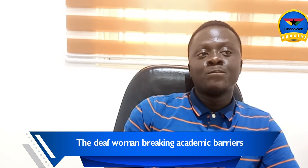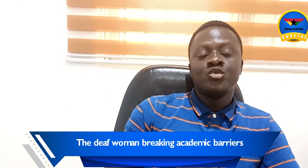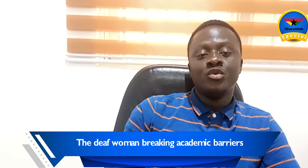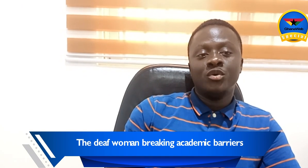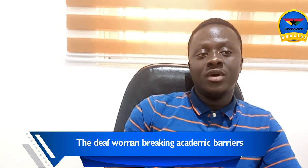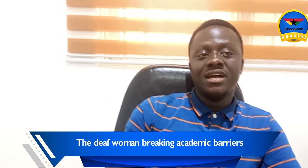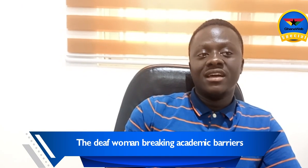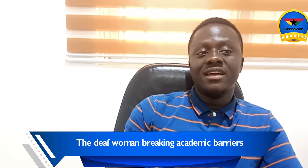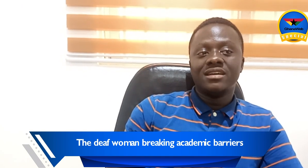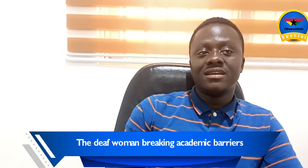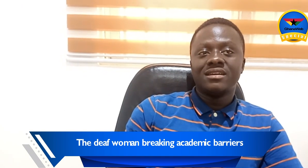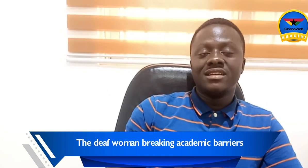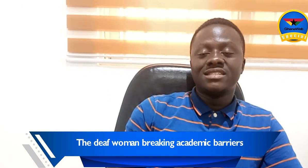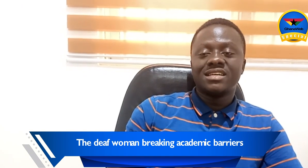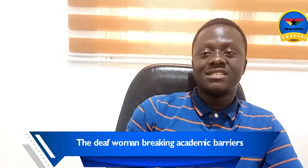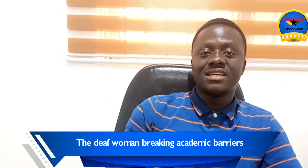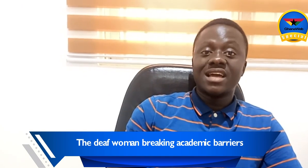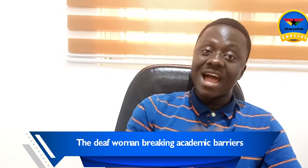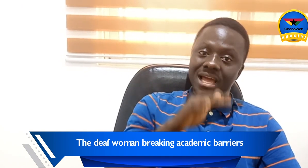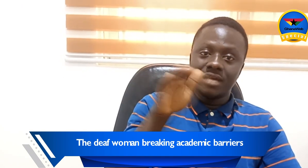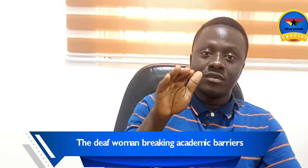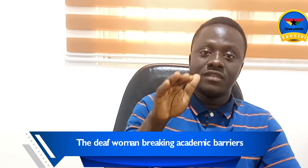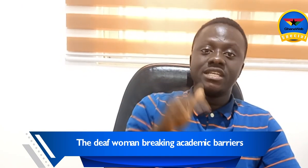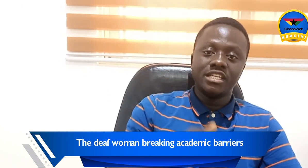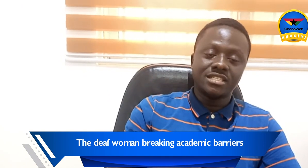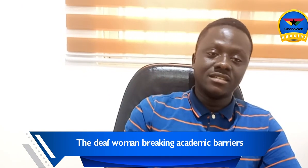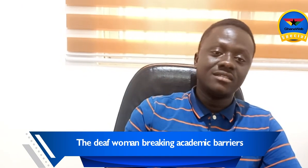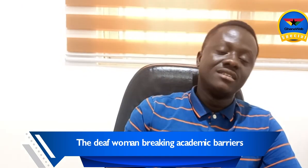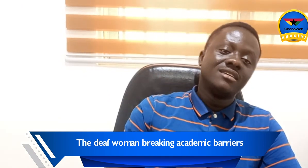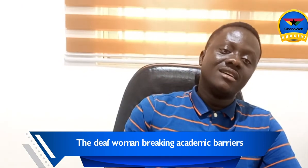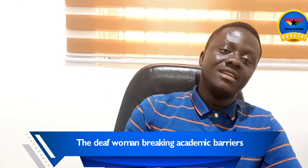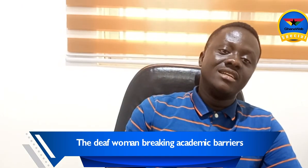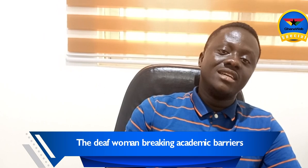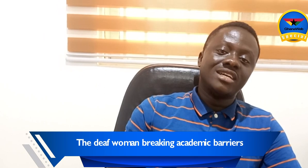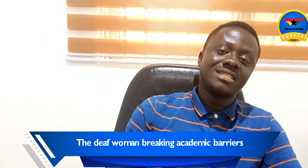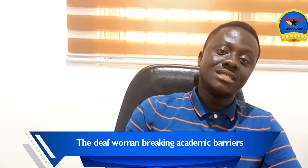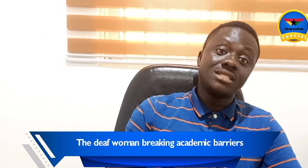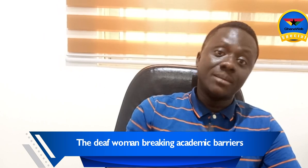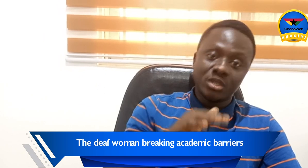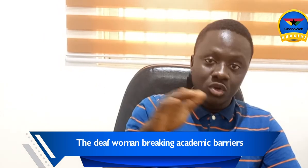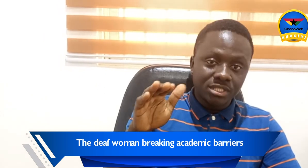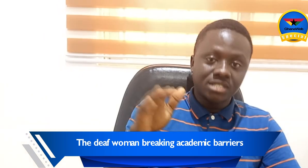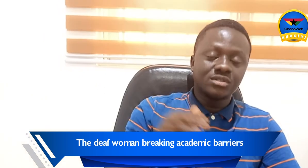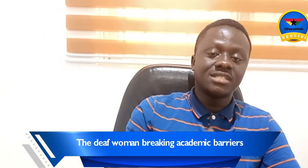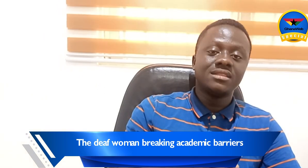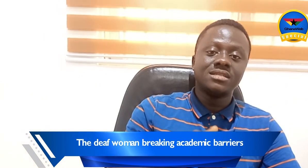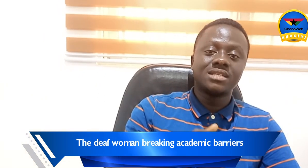it's a higher level of education. And then there are certain terminologies or certain things that are being